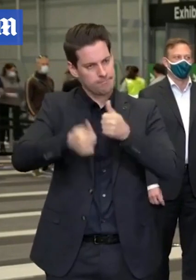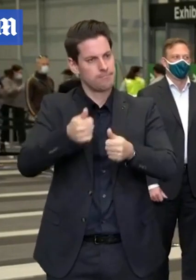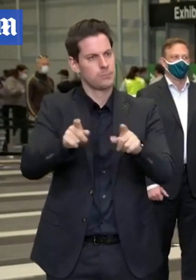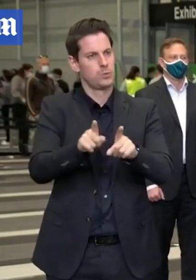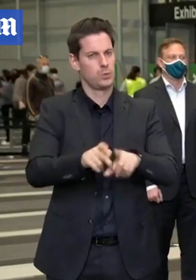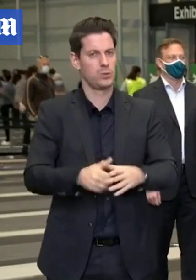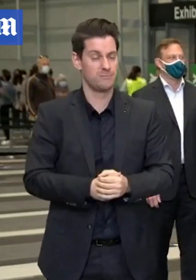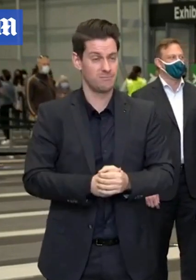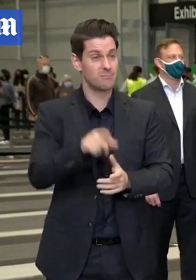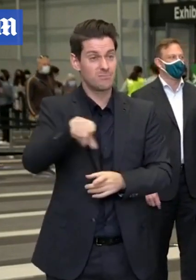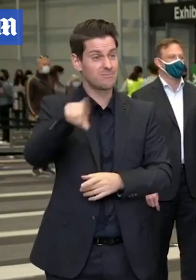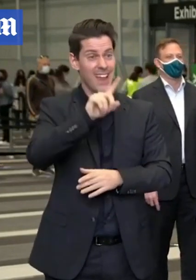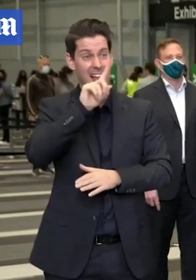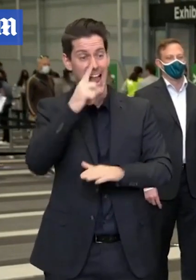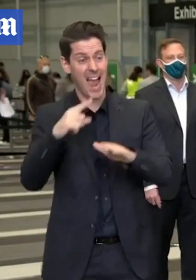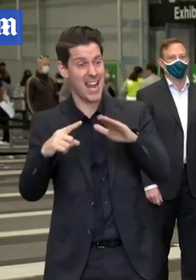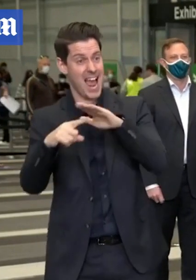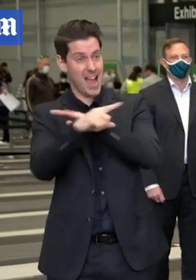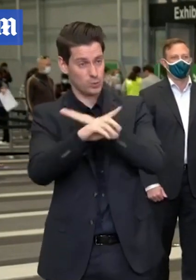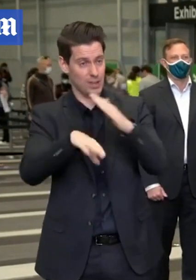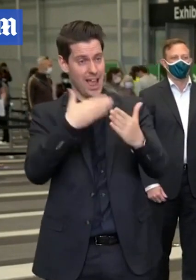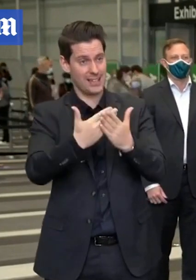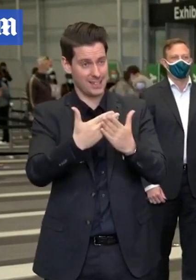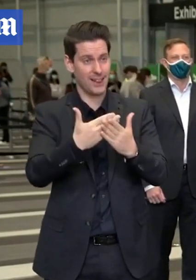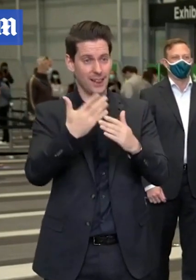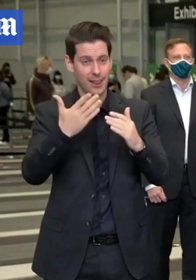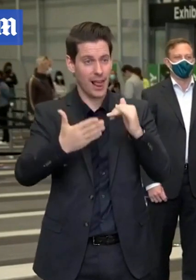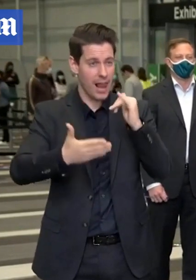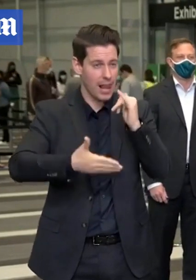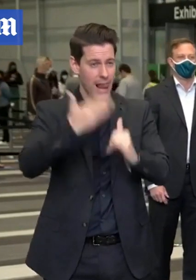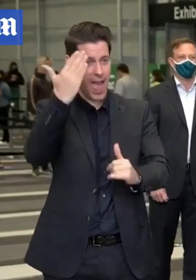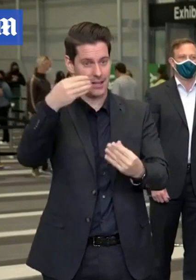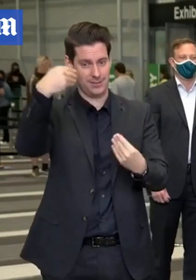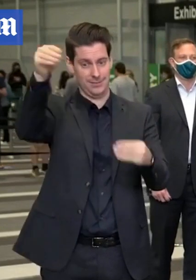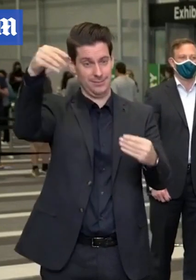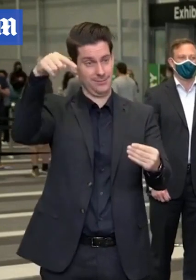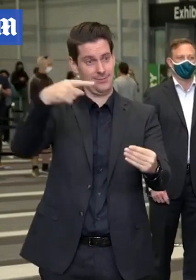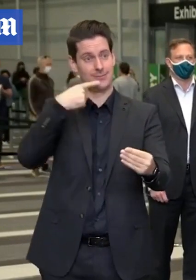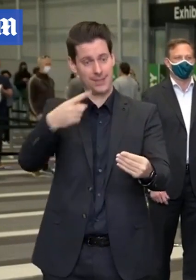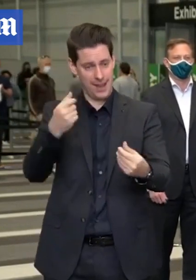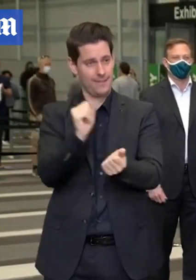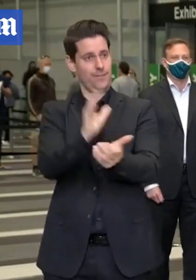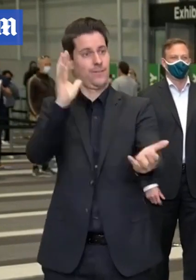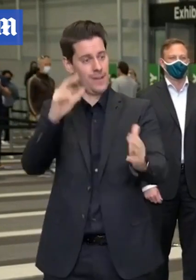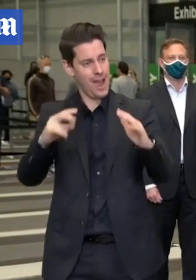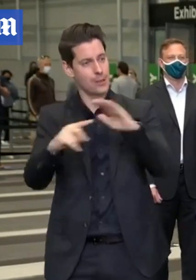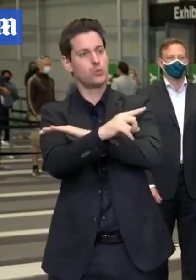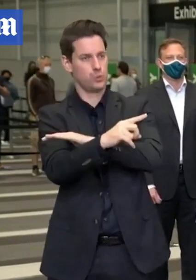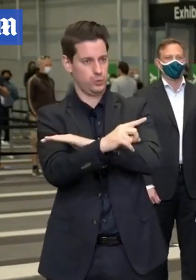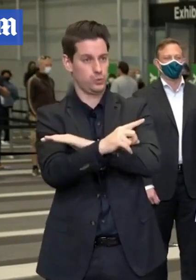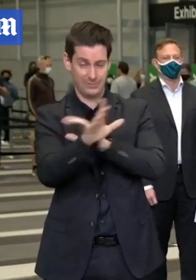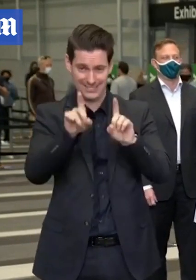can't leave unless you get that final piece of paper from Queensland Health to say that your home quarantine